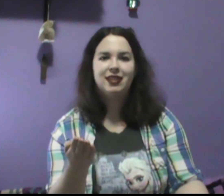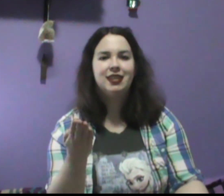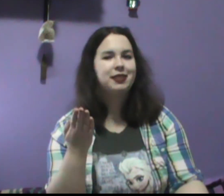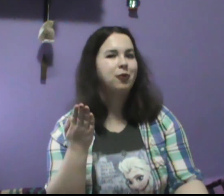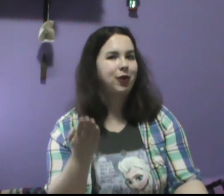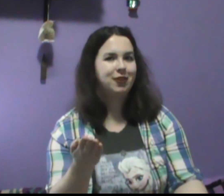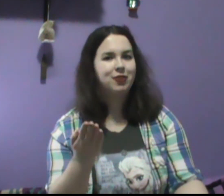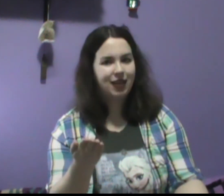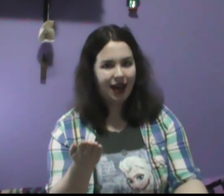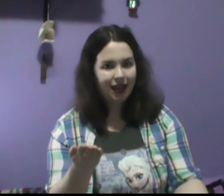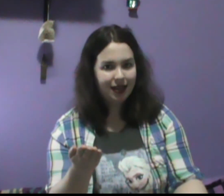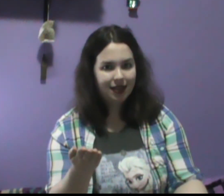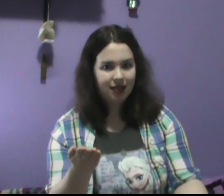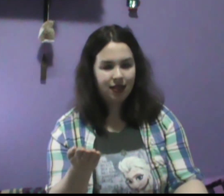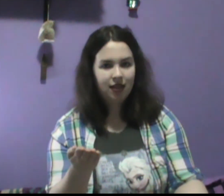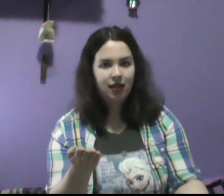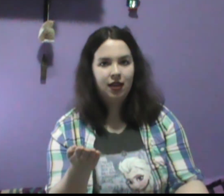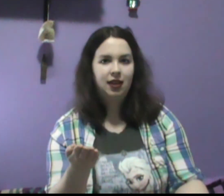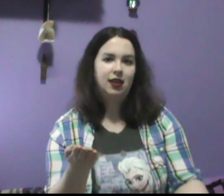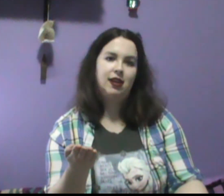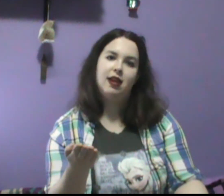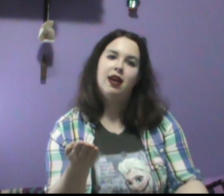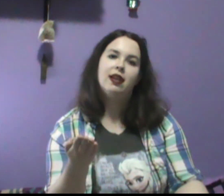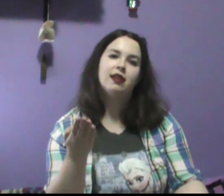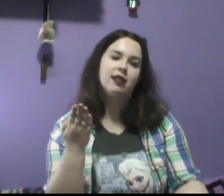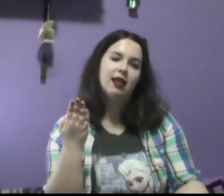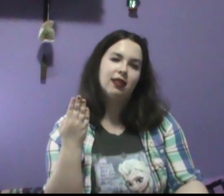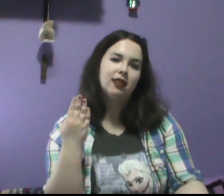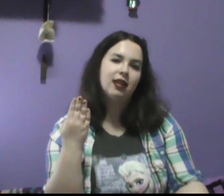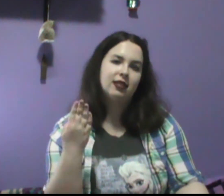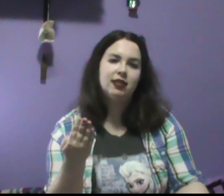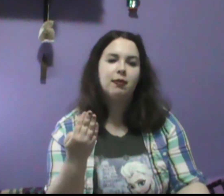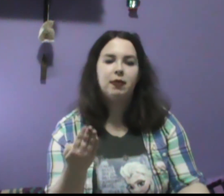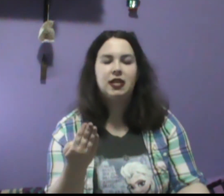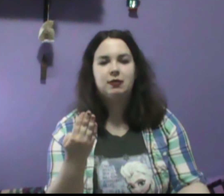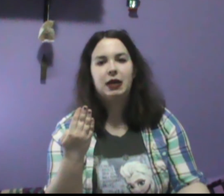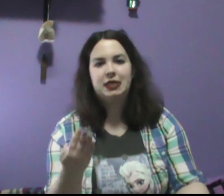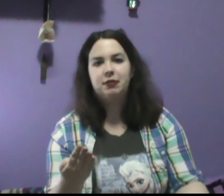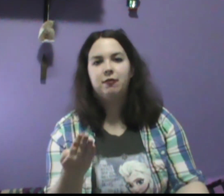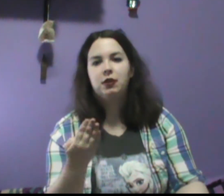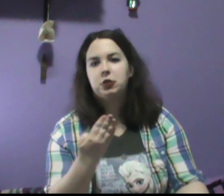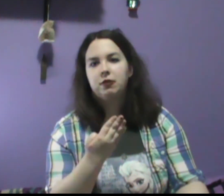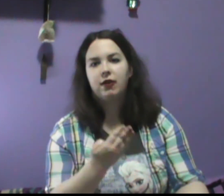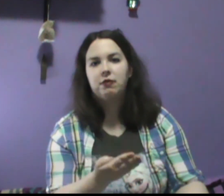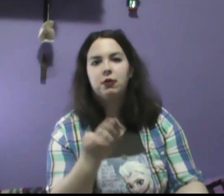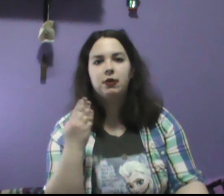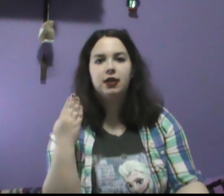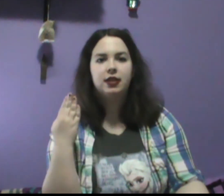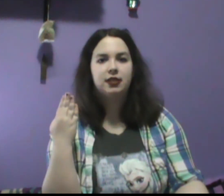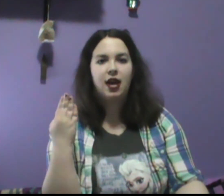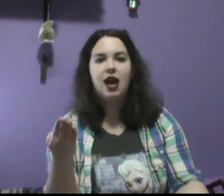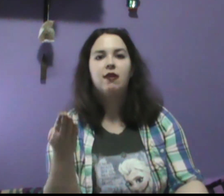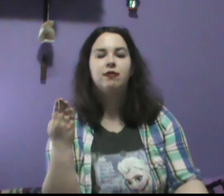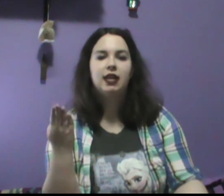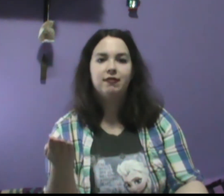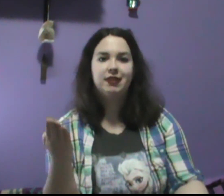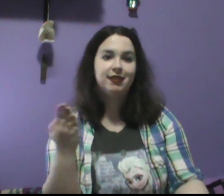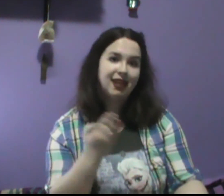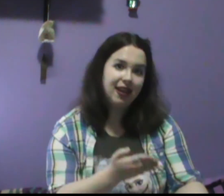he's going to die. And that, that's the best possible future for everyone is to have David dead.